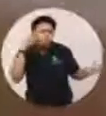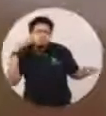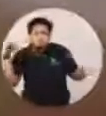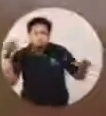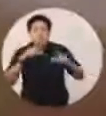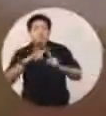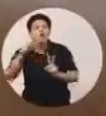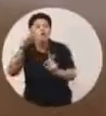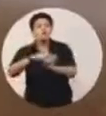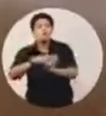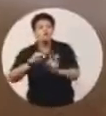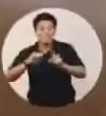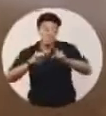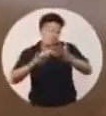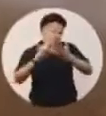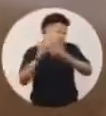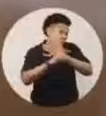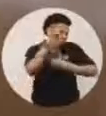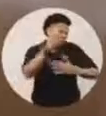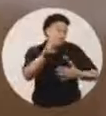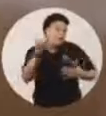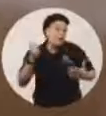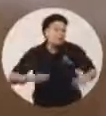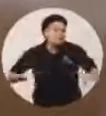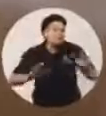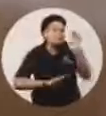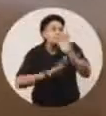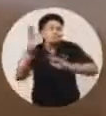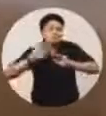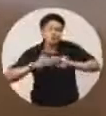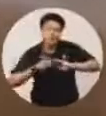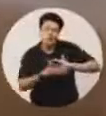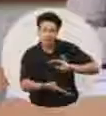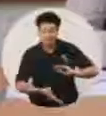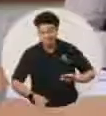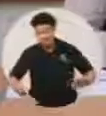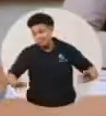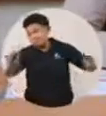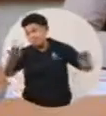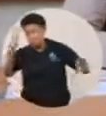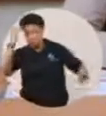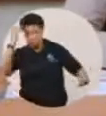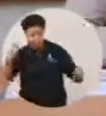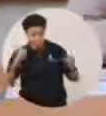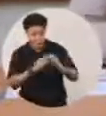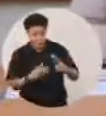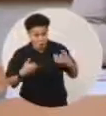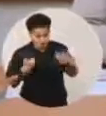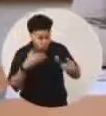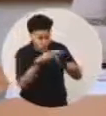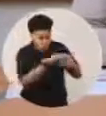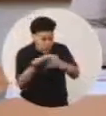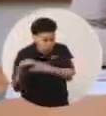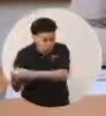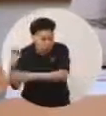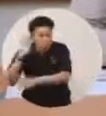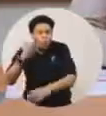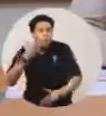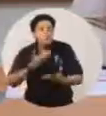and implementation of programs for the betterment of our country. Exactly, because more youth contributing would be good